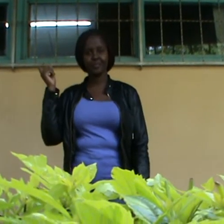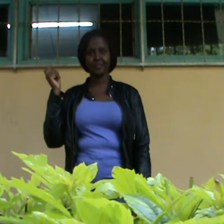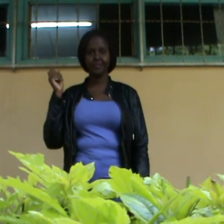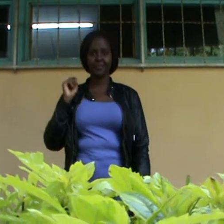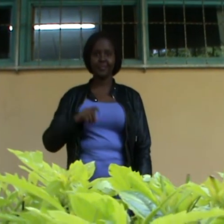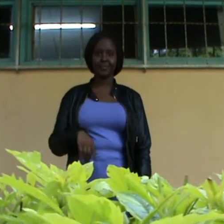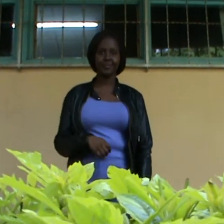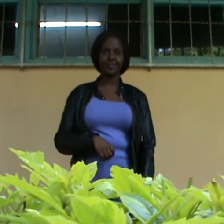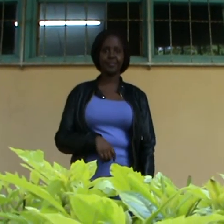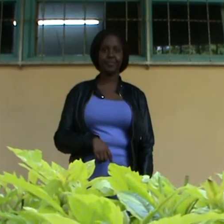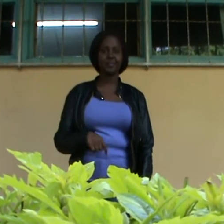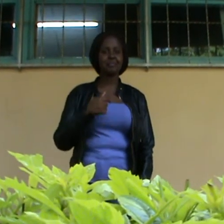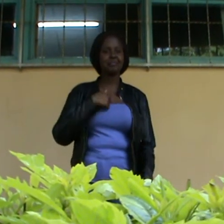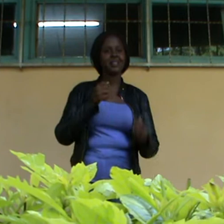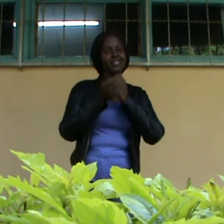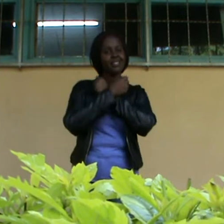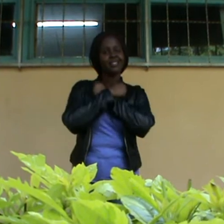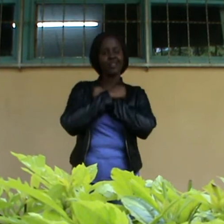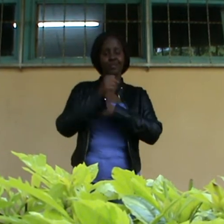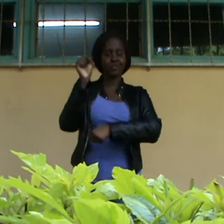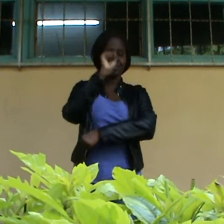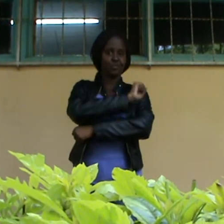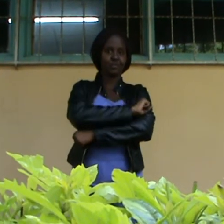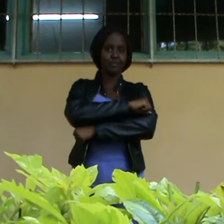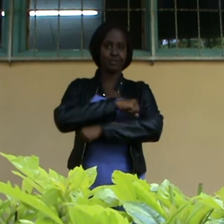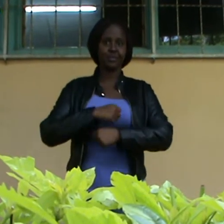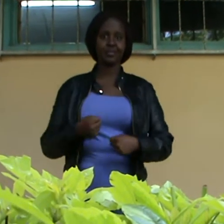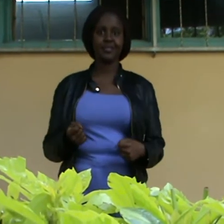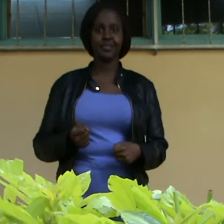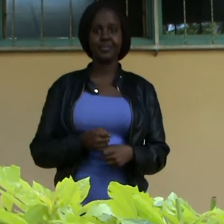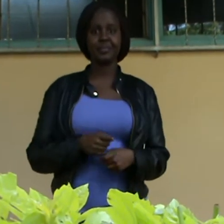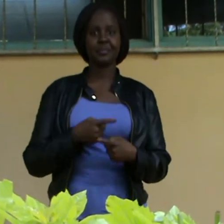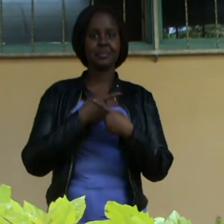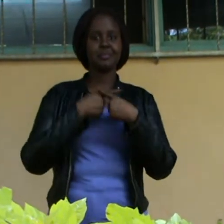I love school, but I don't like morning.